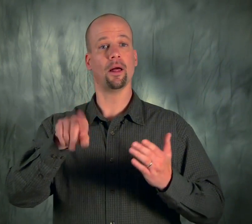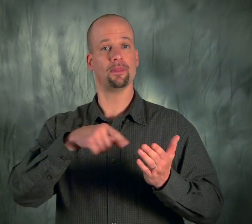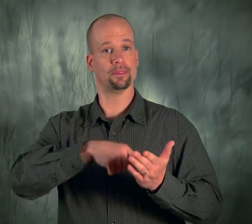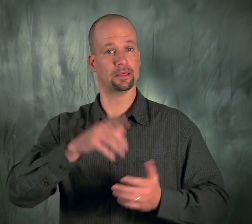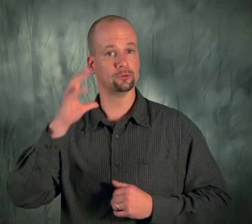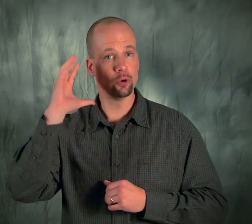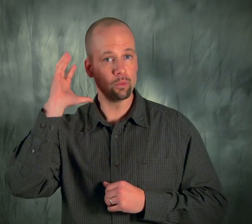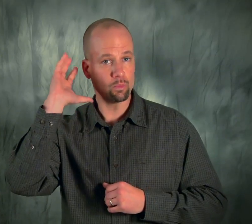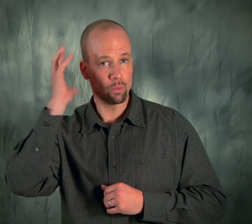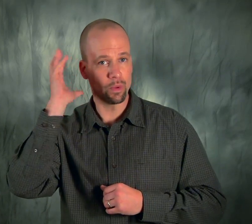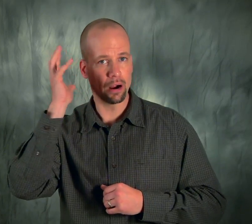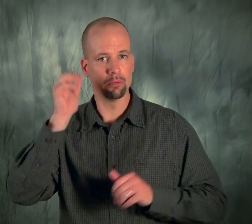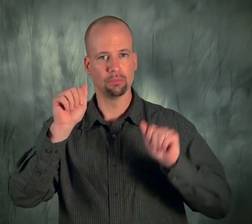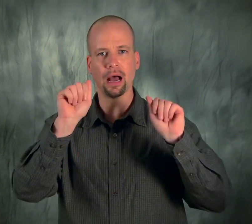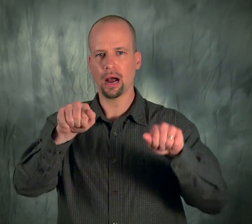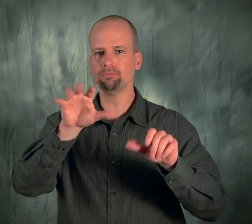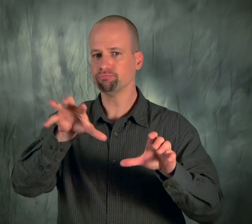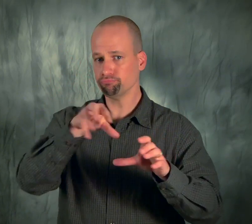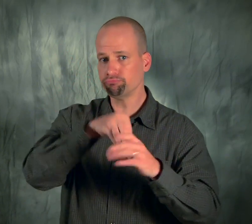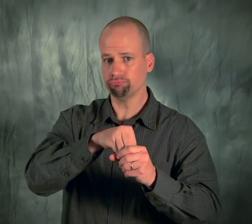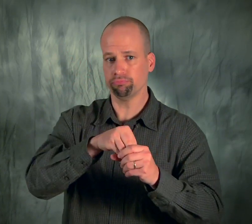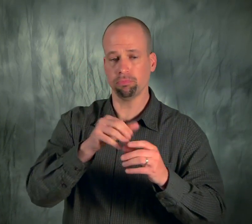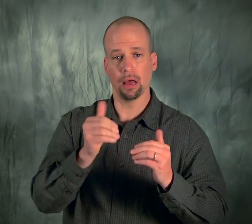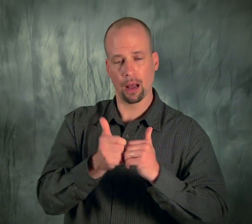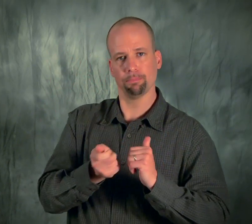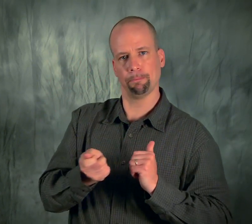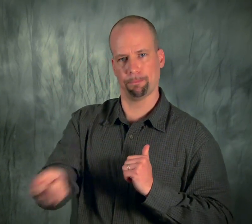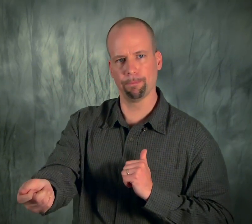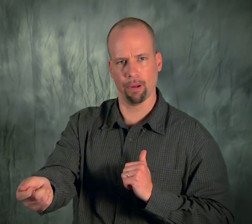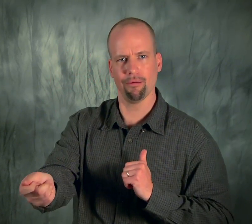This radio can also be plugged into the wall with the power cord.